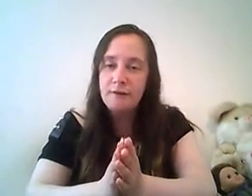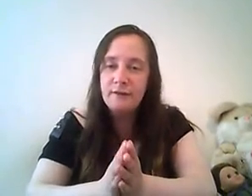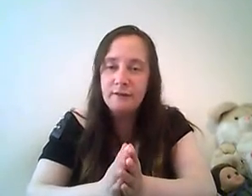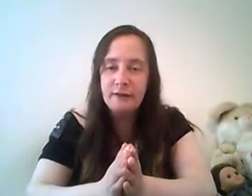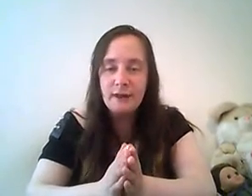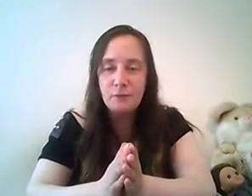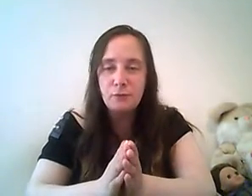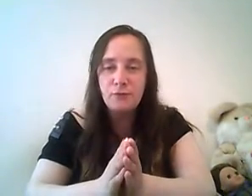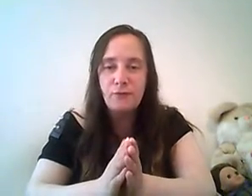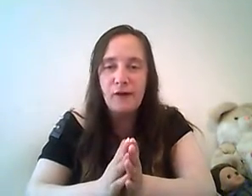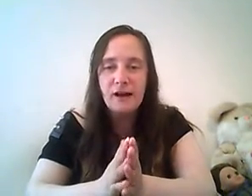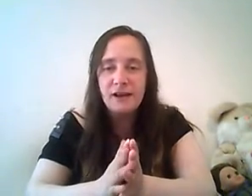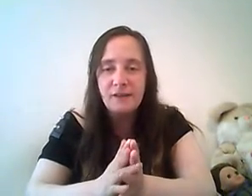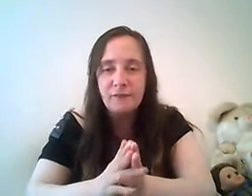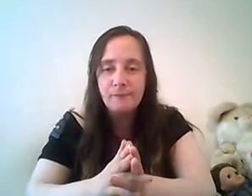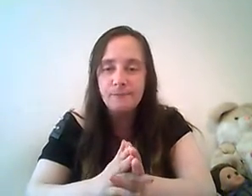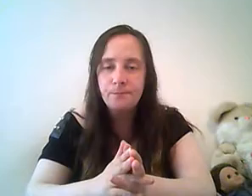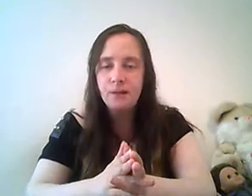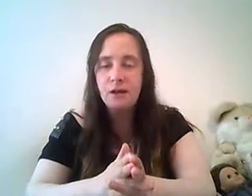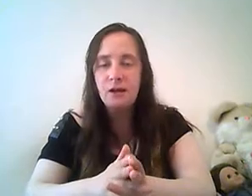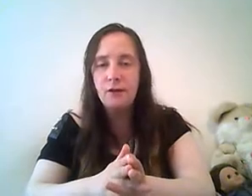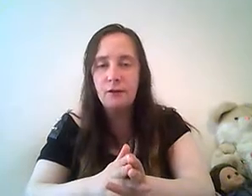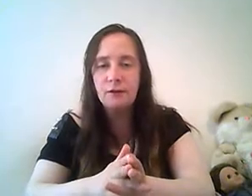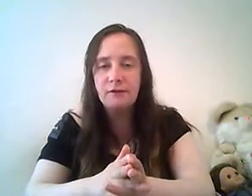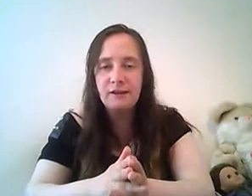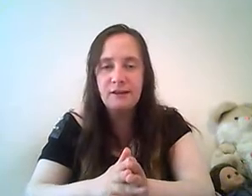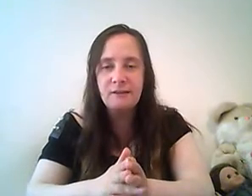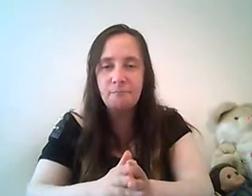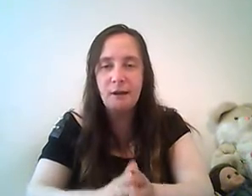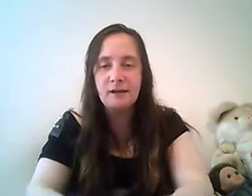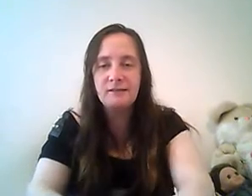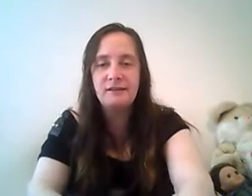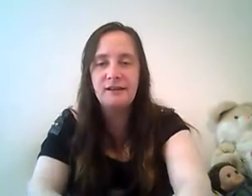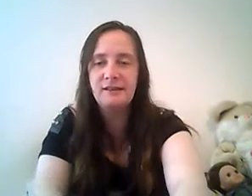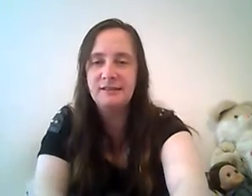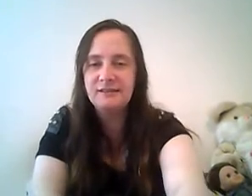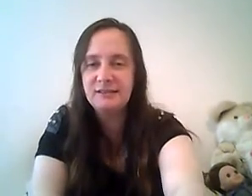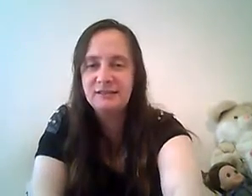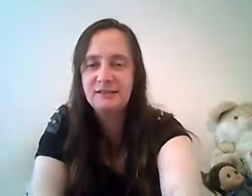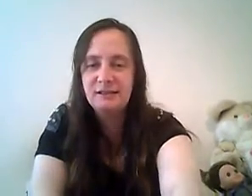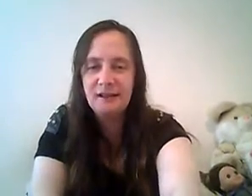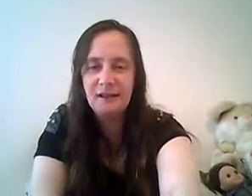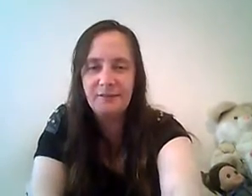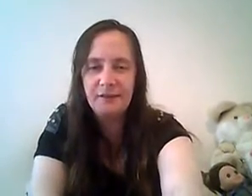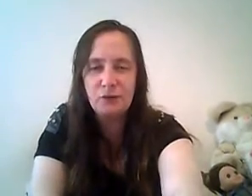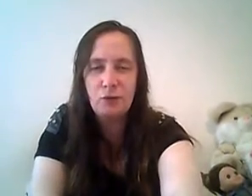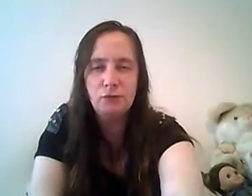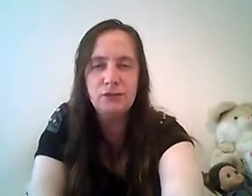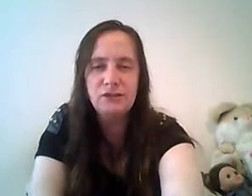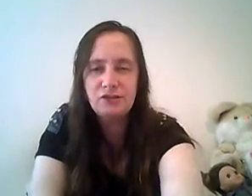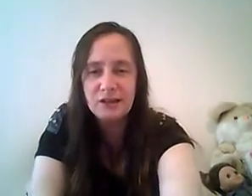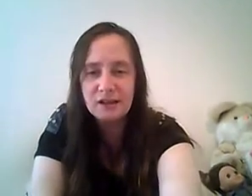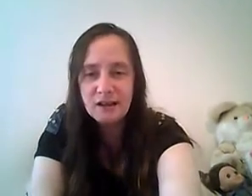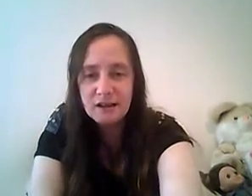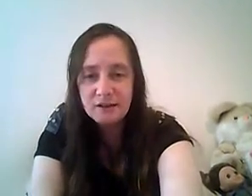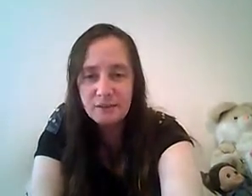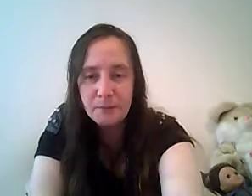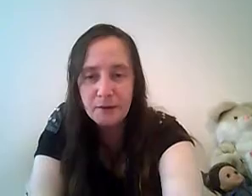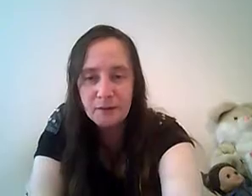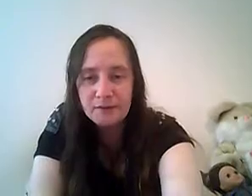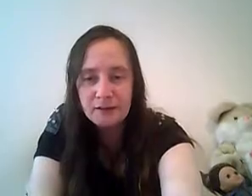episode five another day in paradise i think it's called this chick yep another day